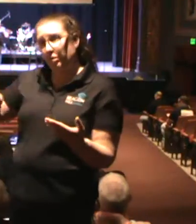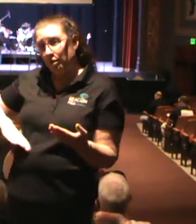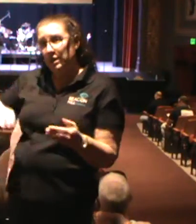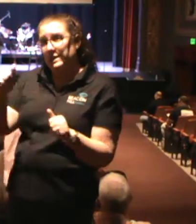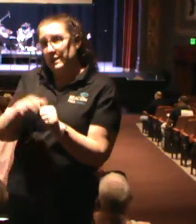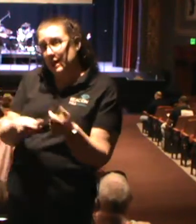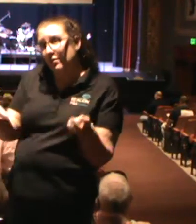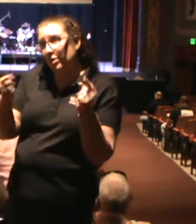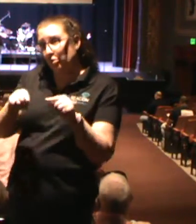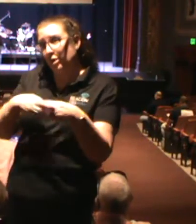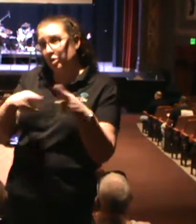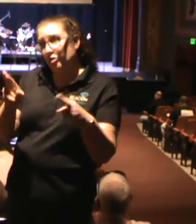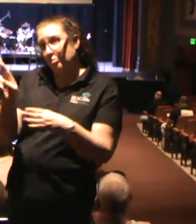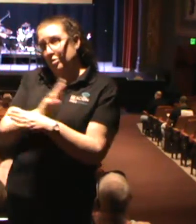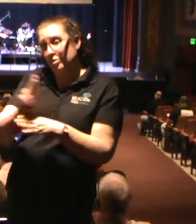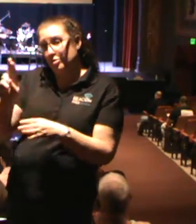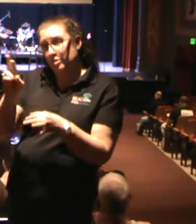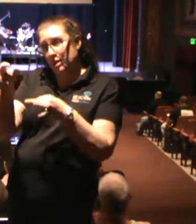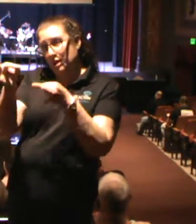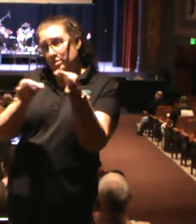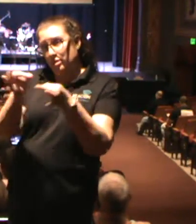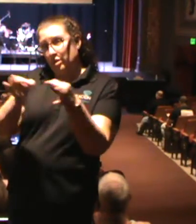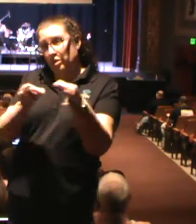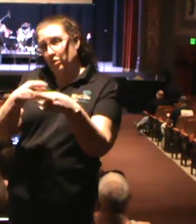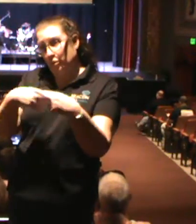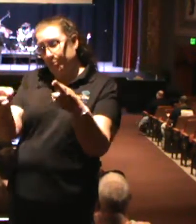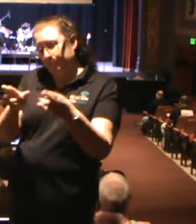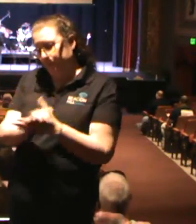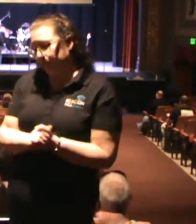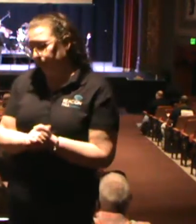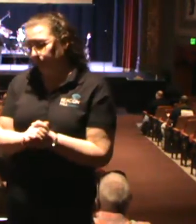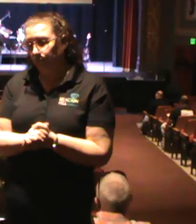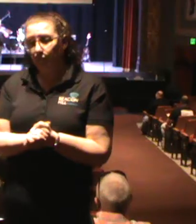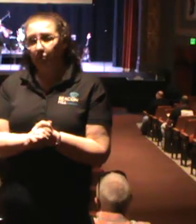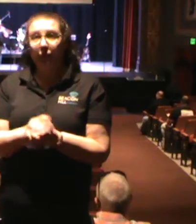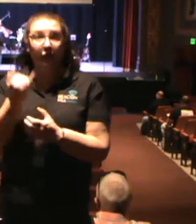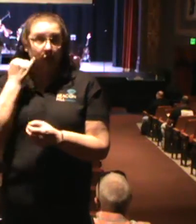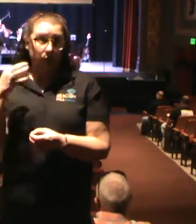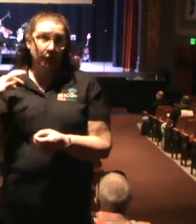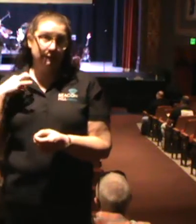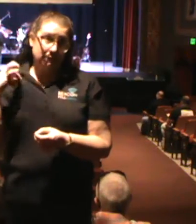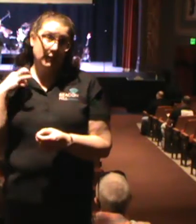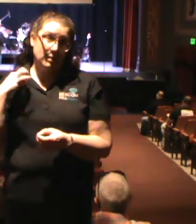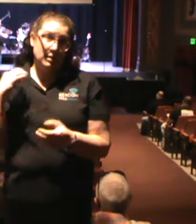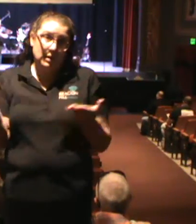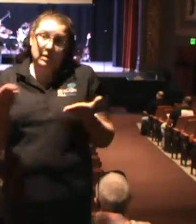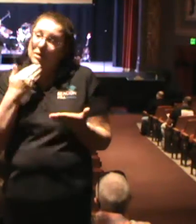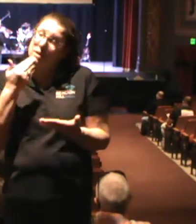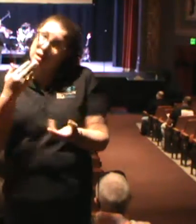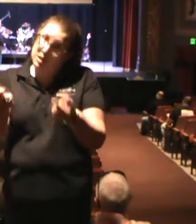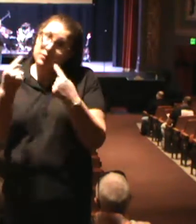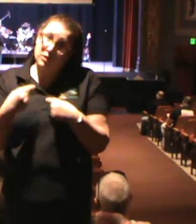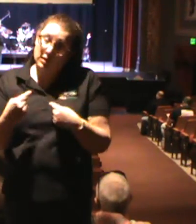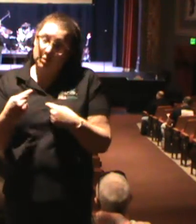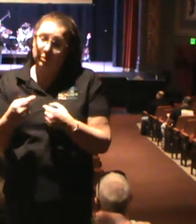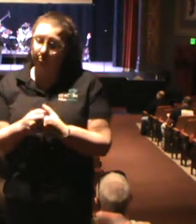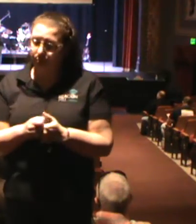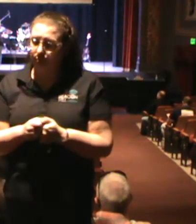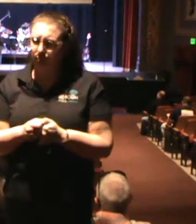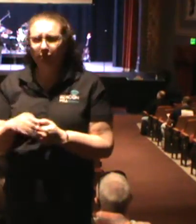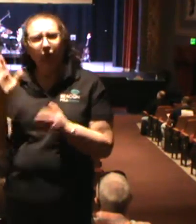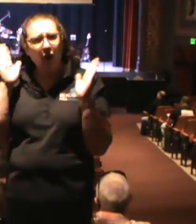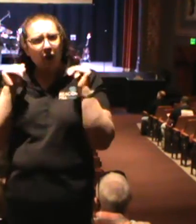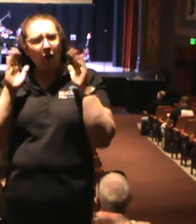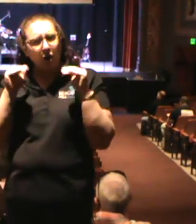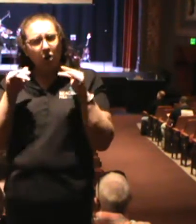and being a part of our worship service this morning here at Beacon Hill. If you're a guest, whether or in person or not, we thank you for being here. I hope you filled out a